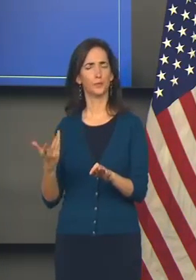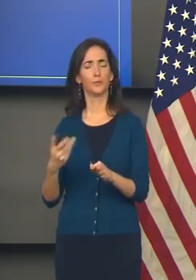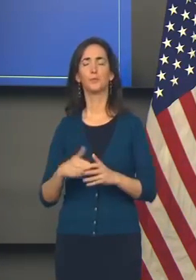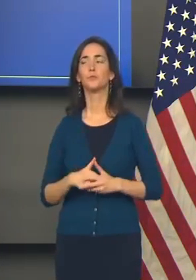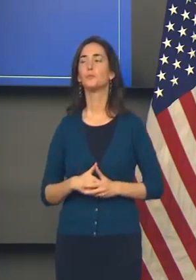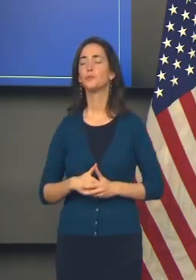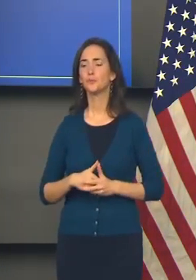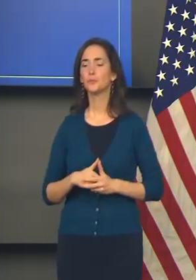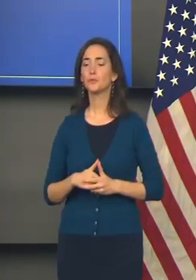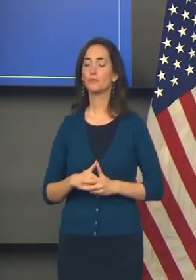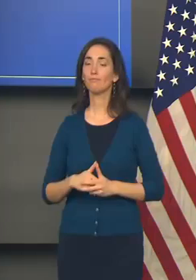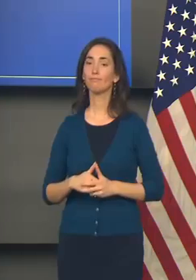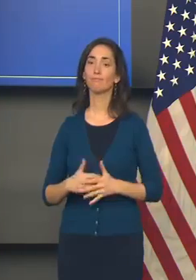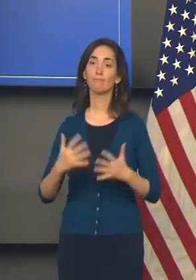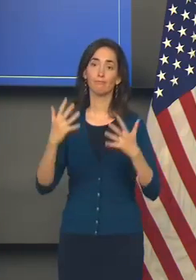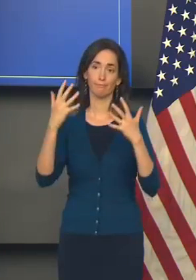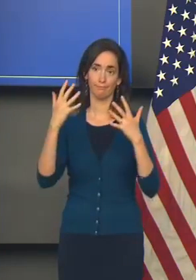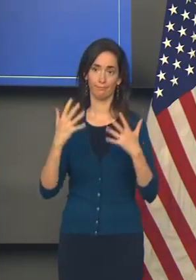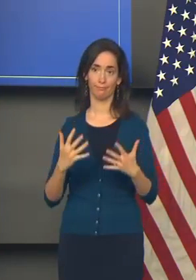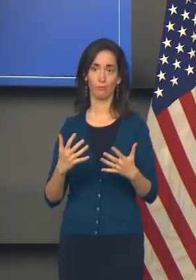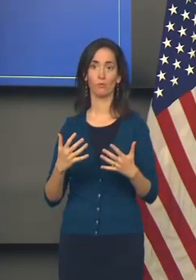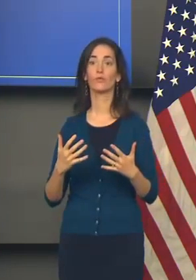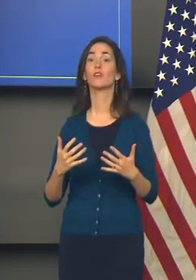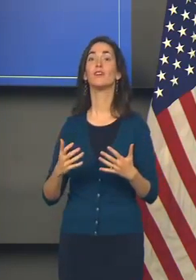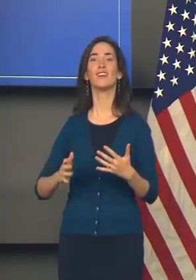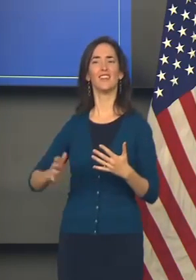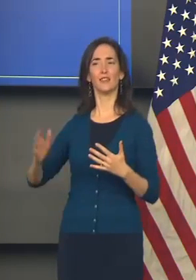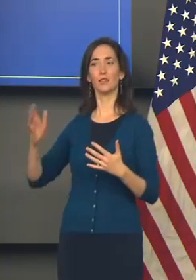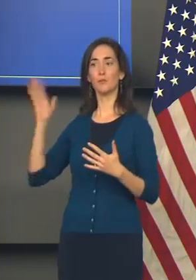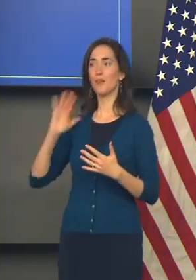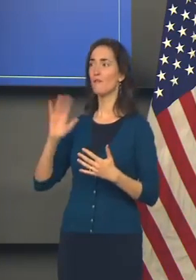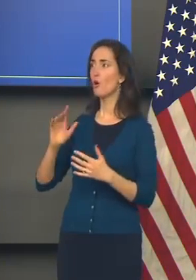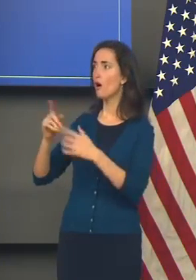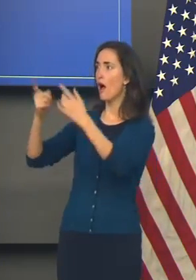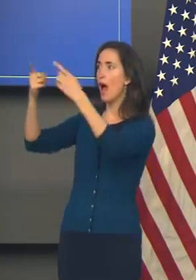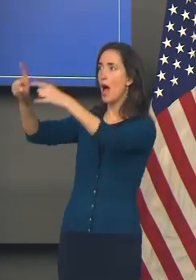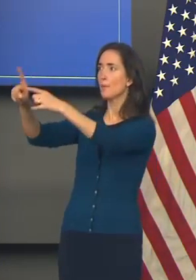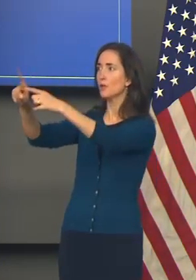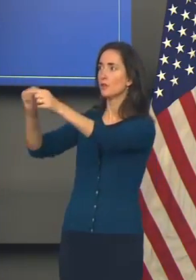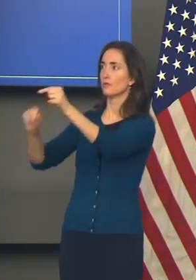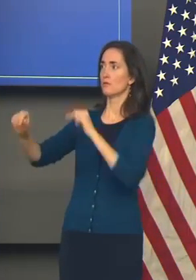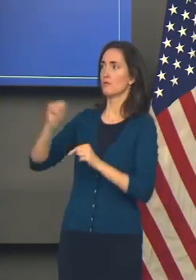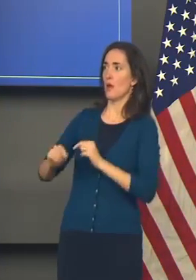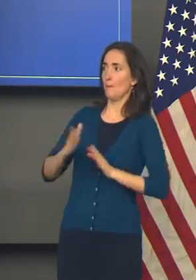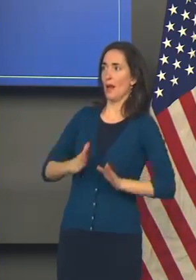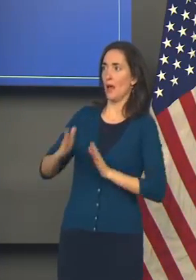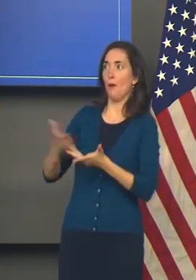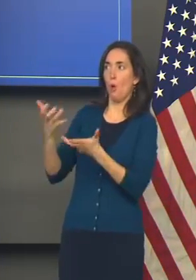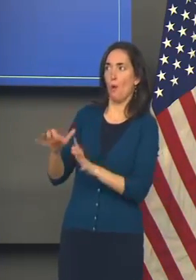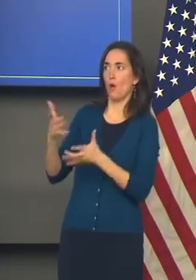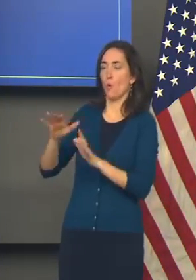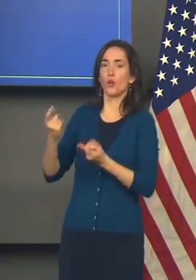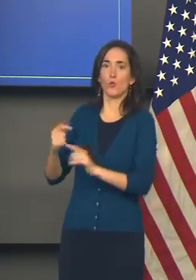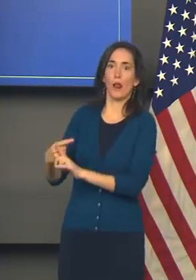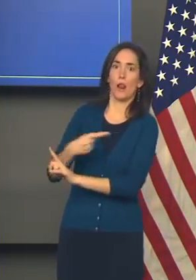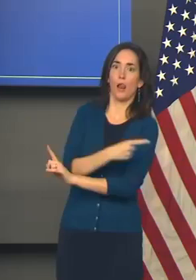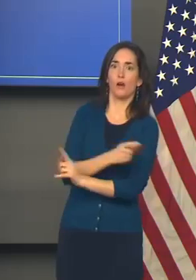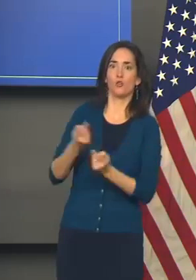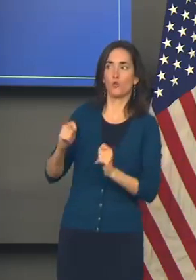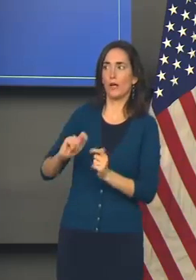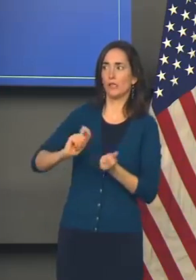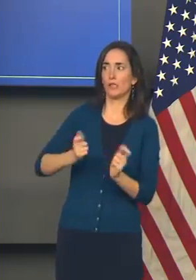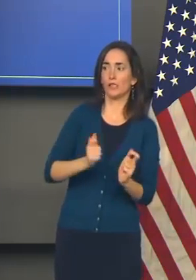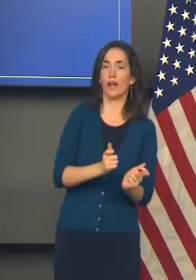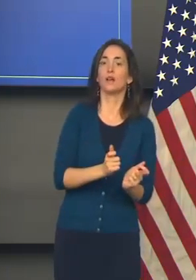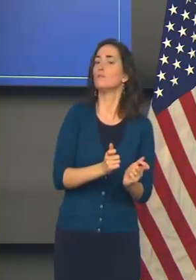We are very unfortunately in a position that we had hoped and we had prayed that we worked very hard to avoid. But quite